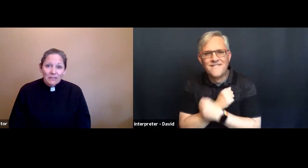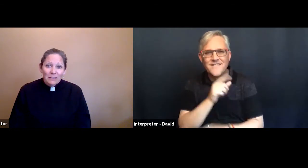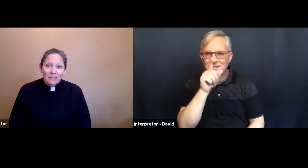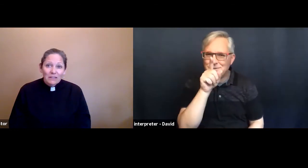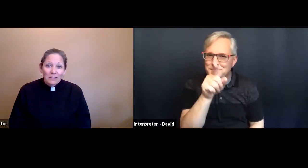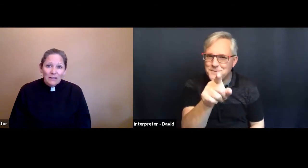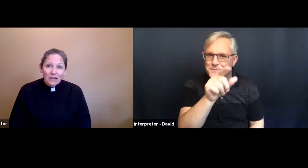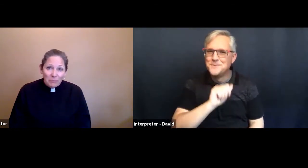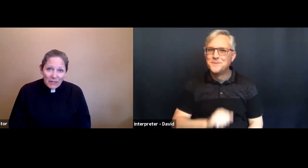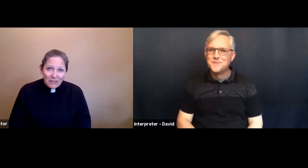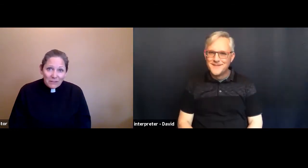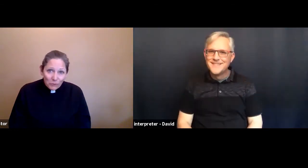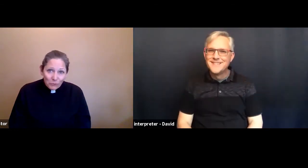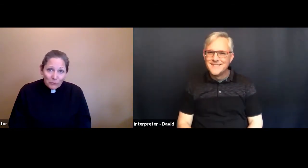God made you